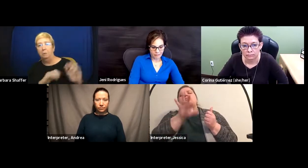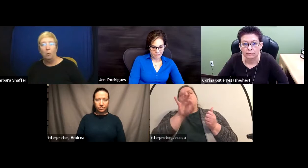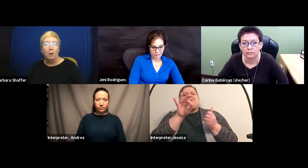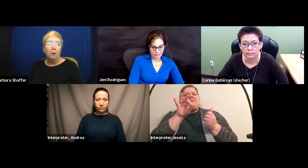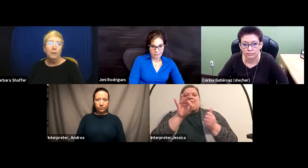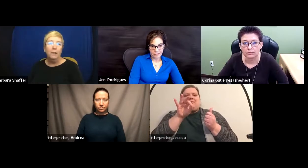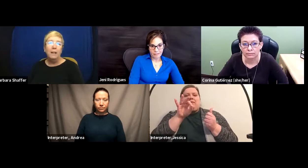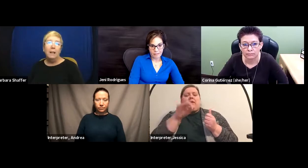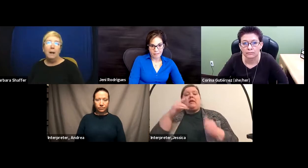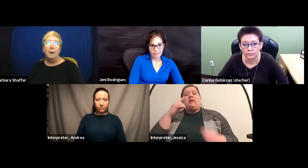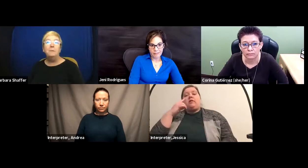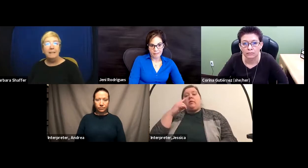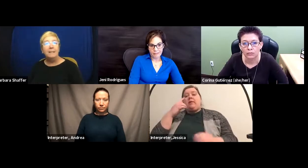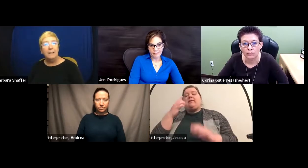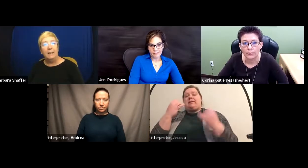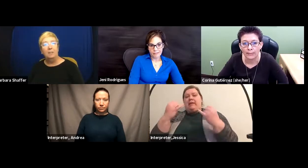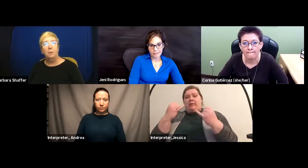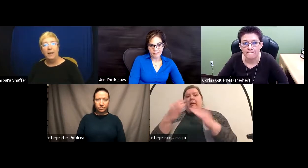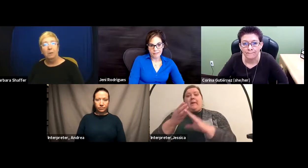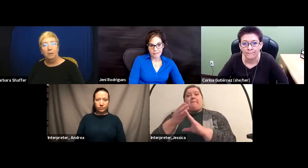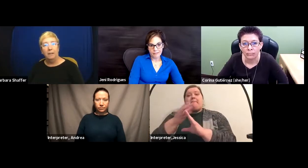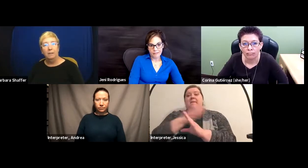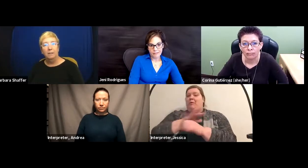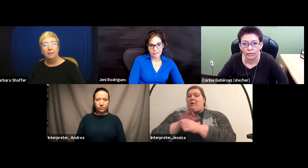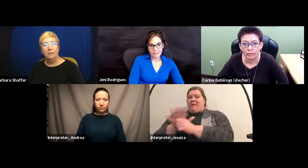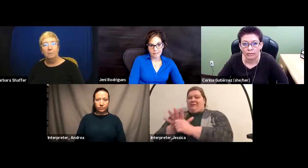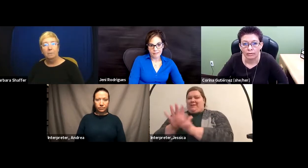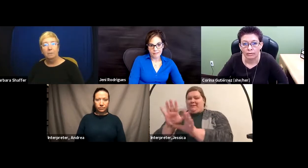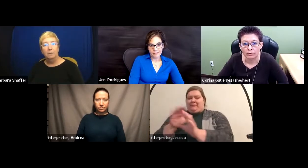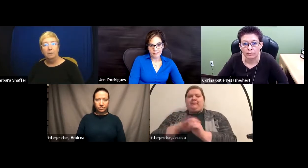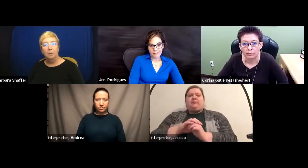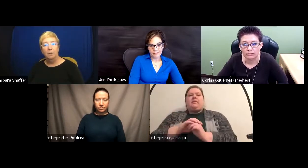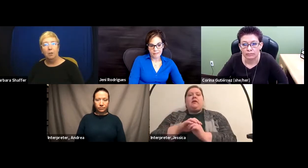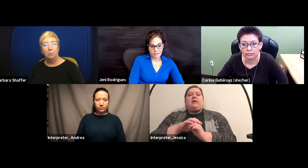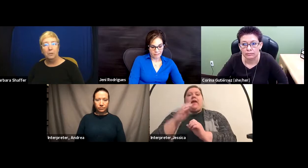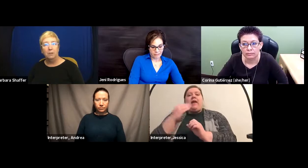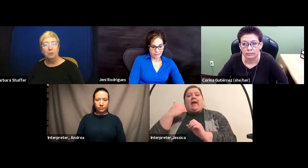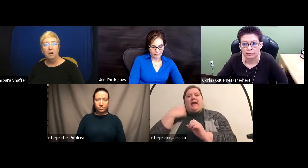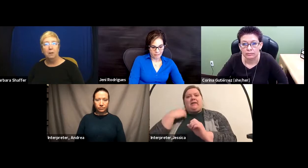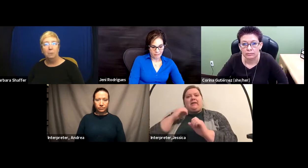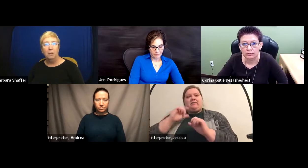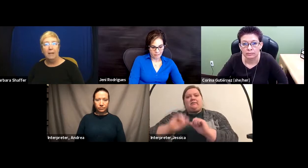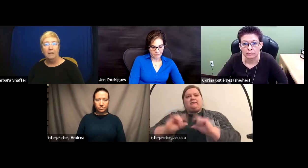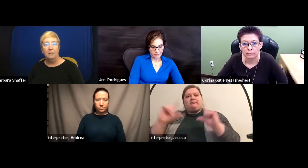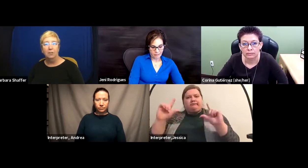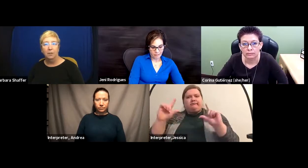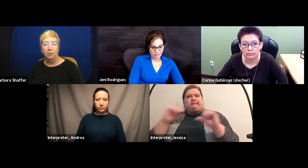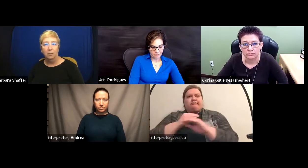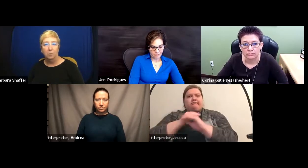before COVID, didn't take into account that a large percentage of our community has vision issues as